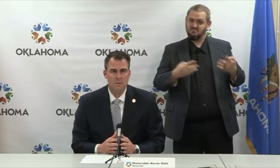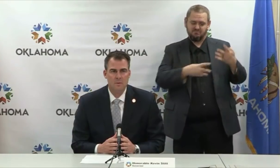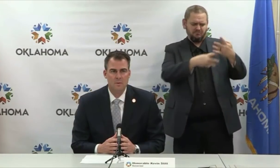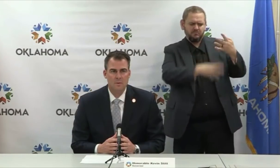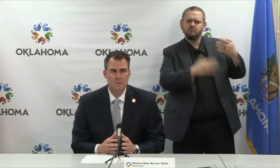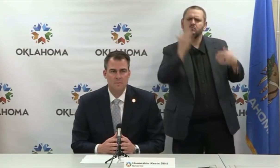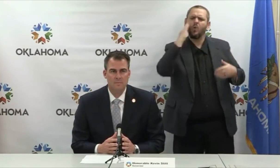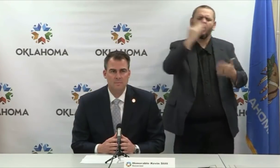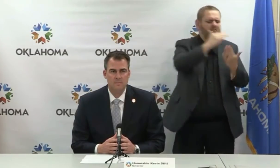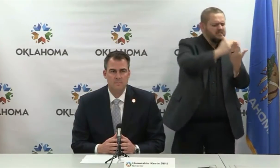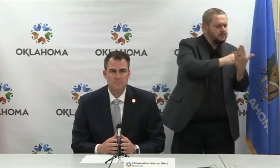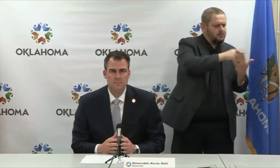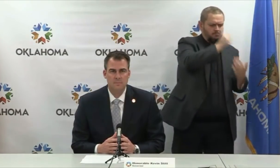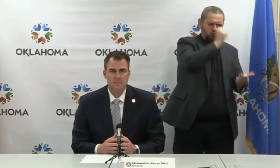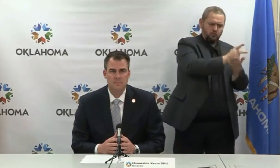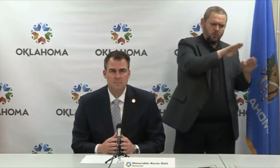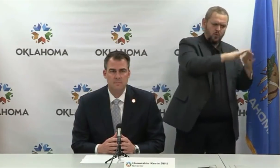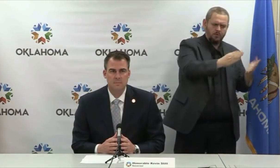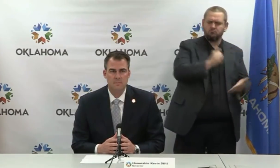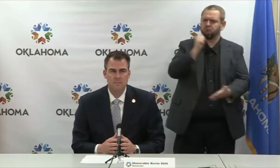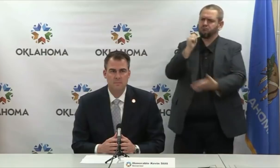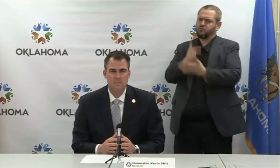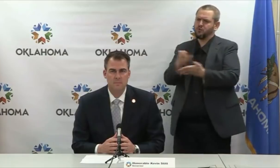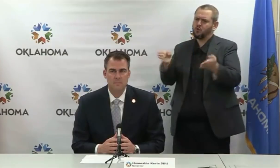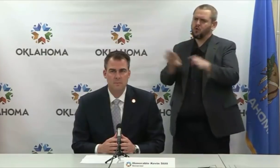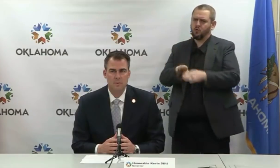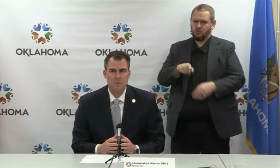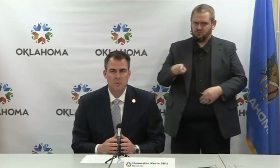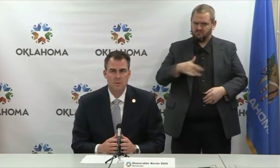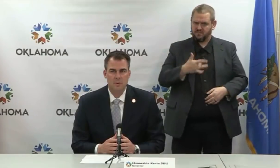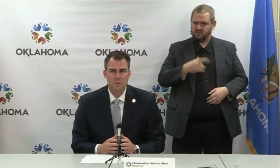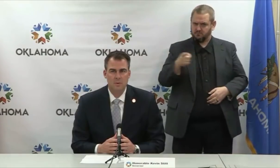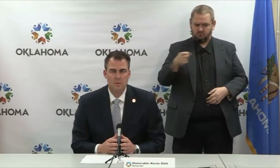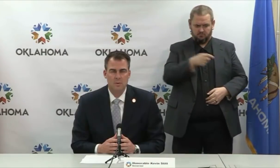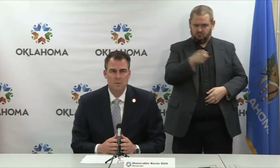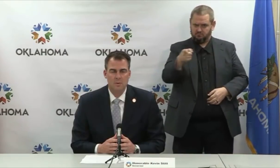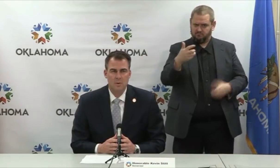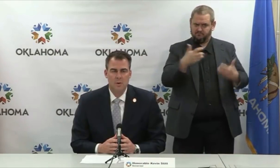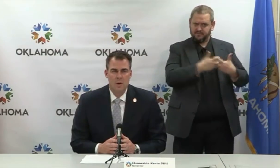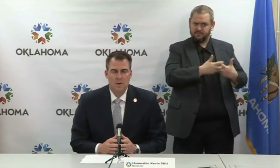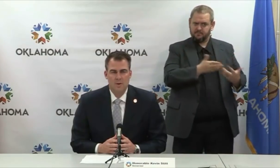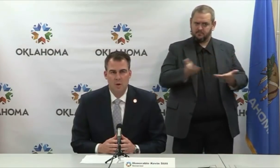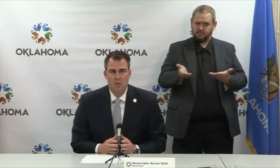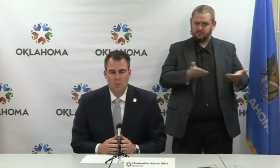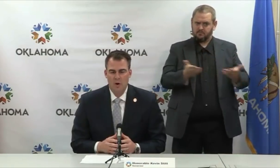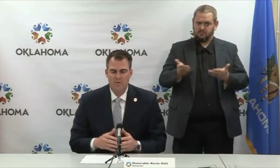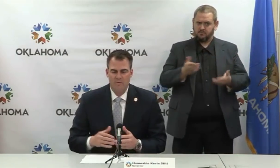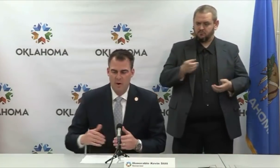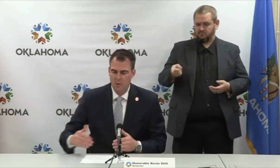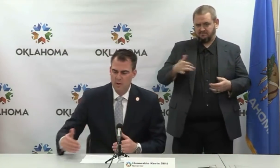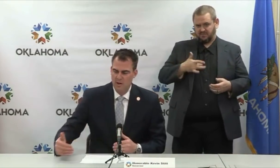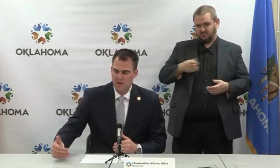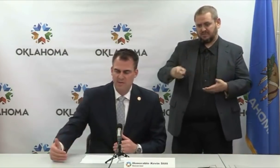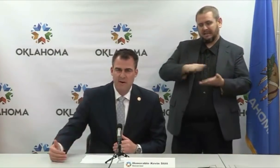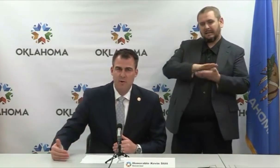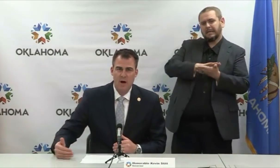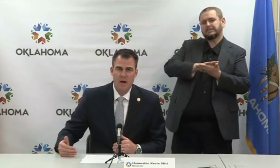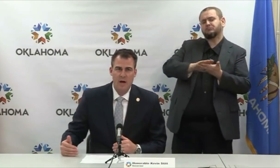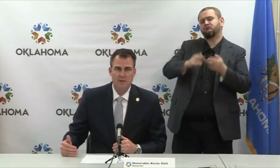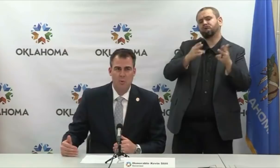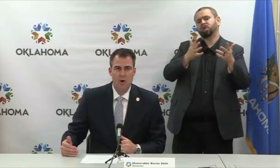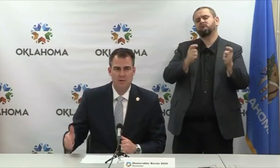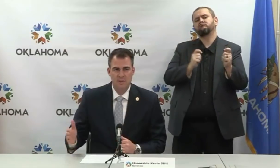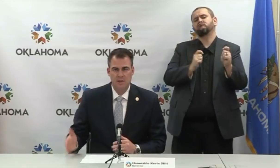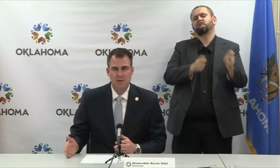too, I guess, friendly to too many businesses to accomplish what you're trying to accomplish. So we're following the federal